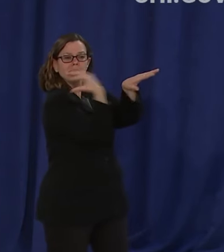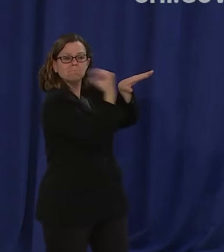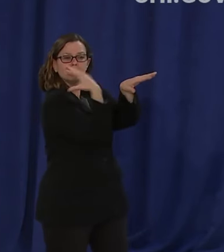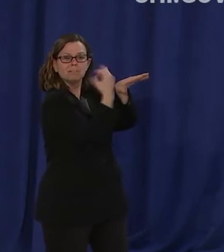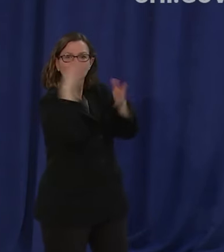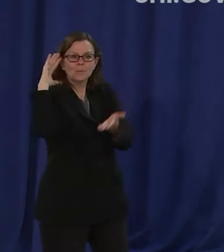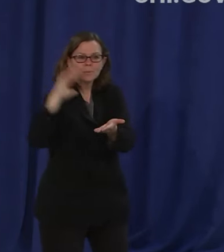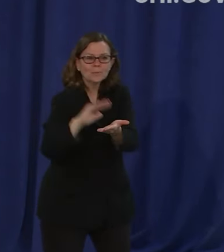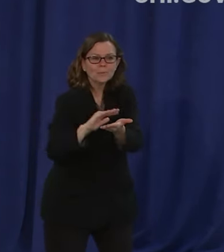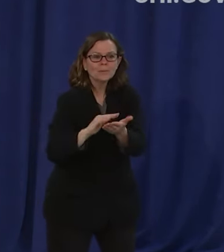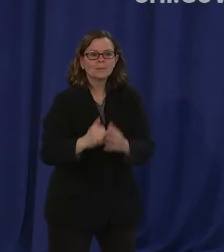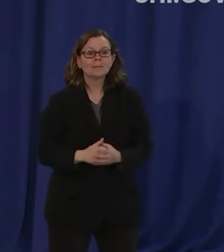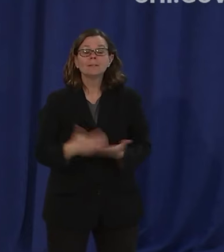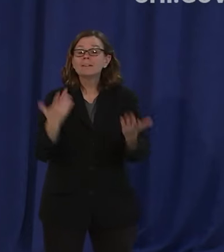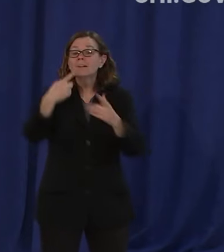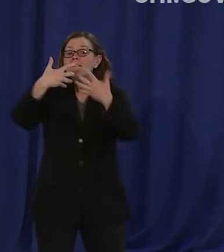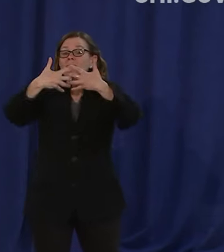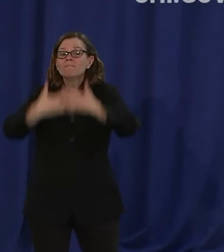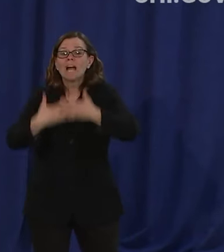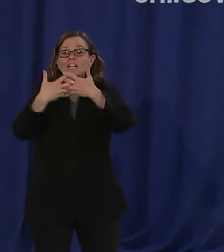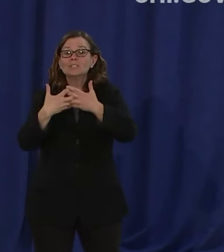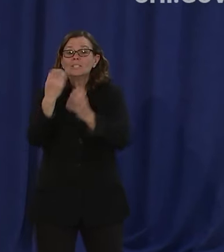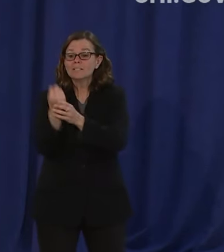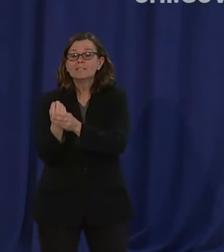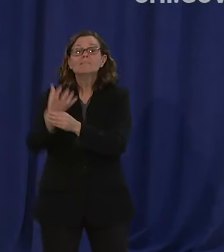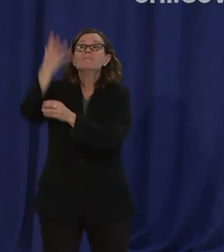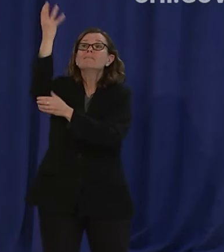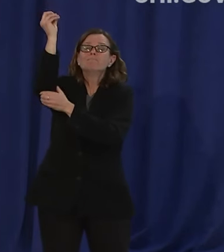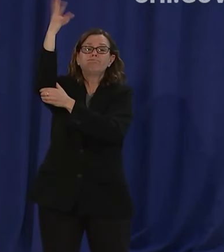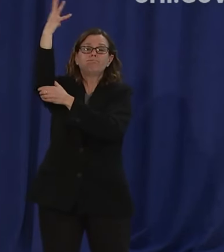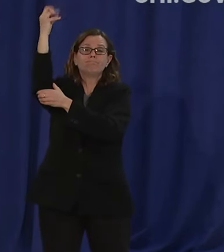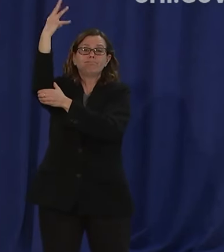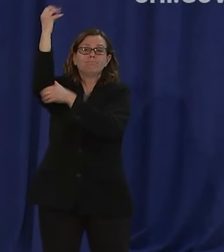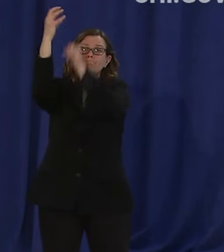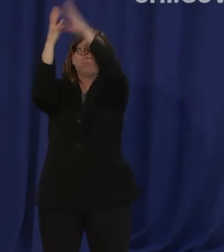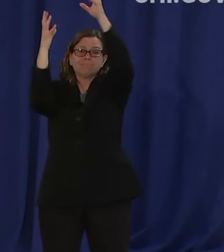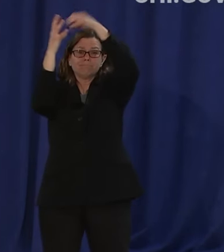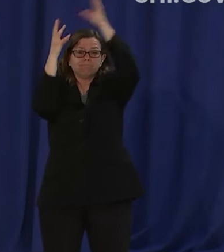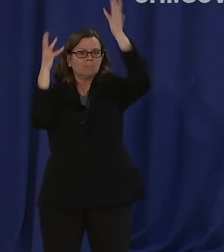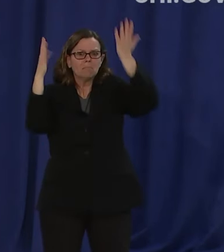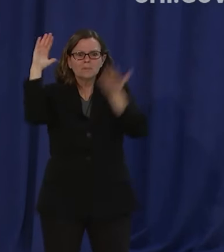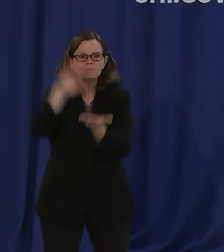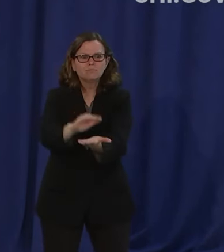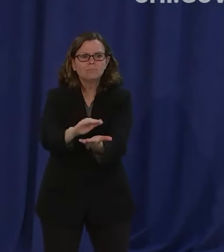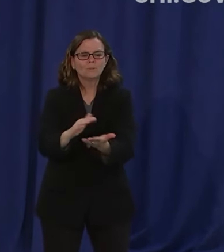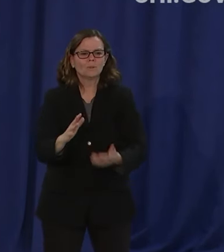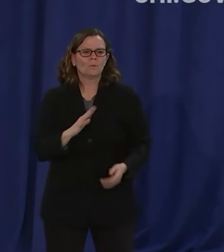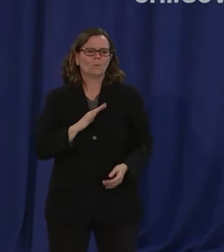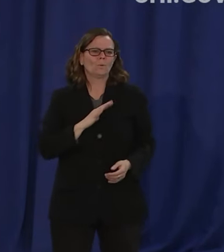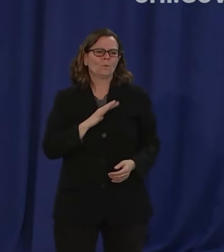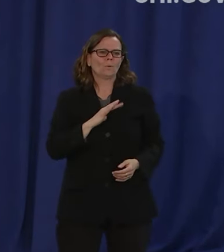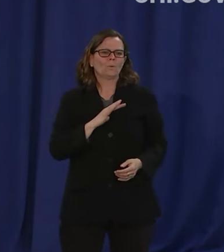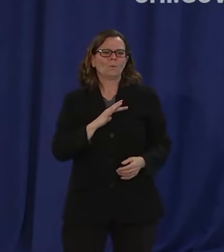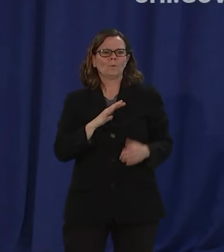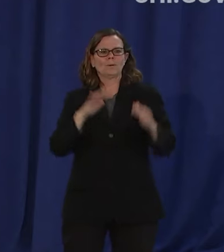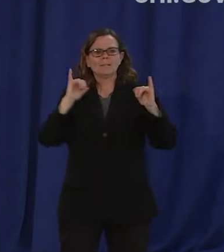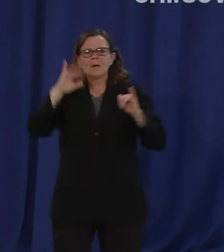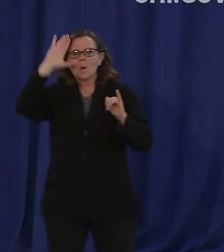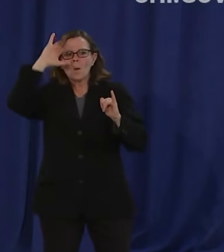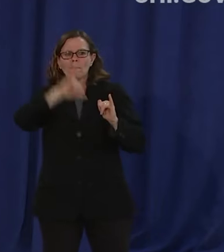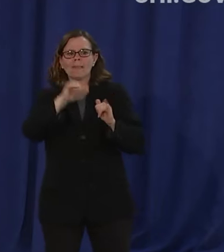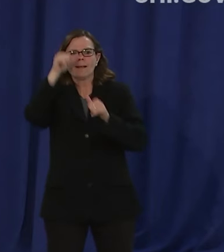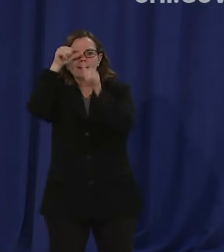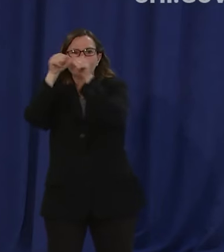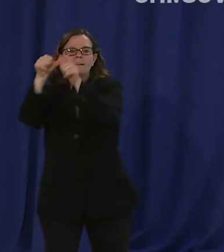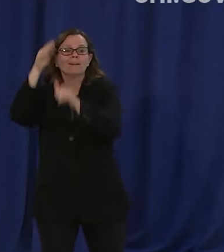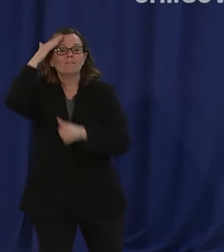don't see the kind of things that really add significantly to long-term sustained pollution of our air that tells us